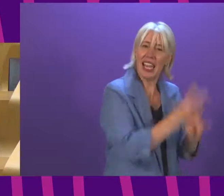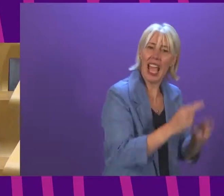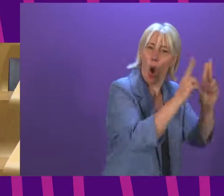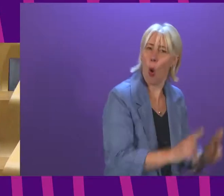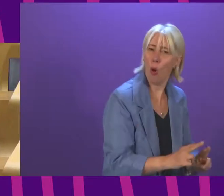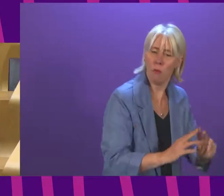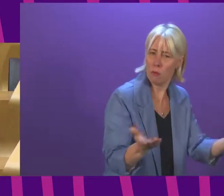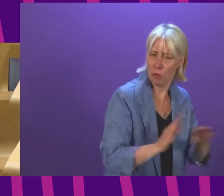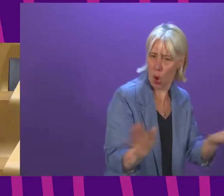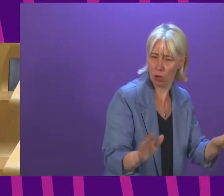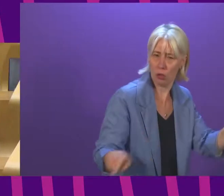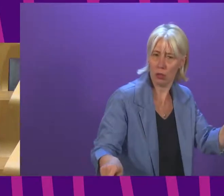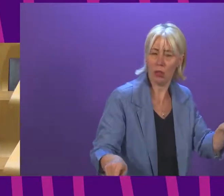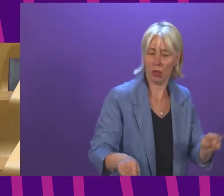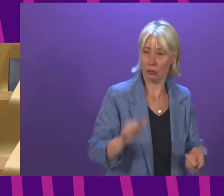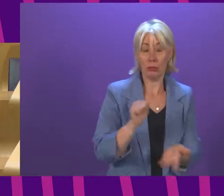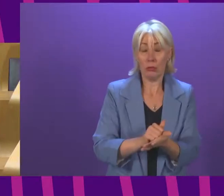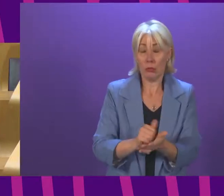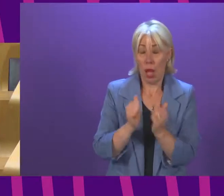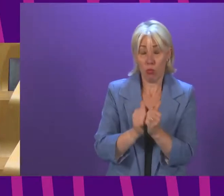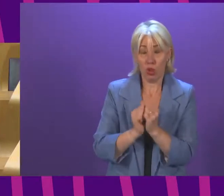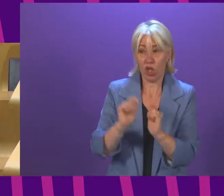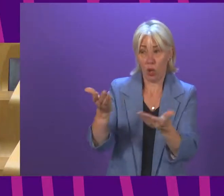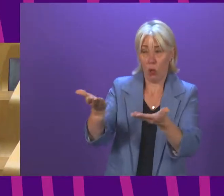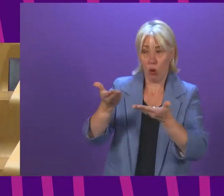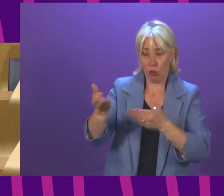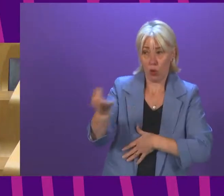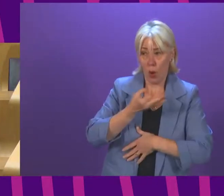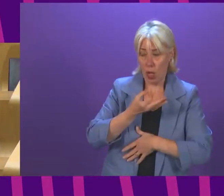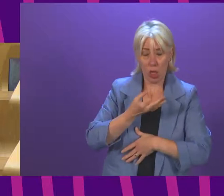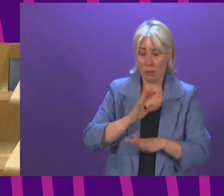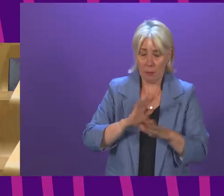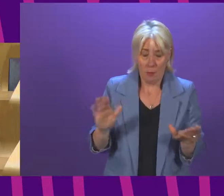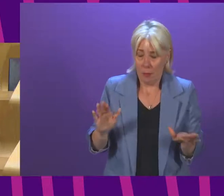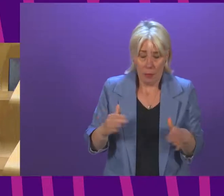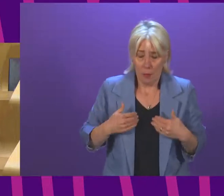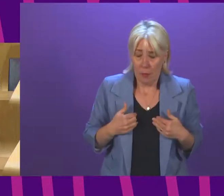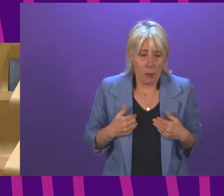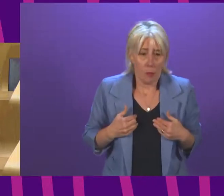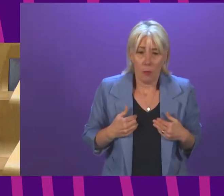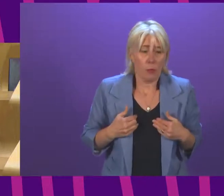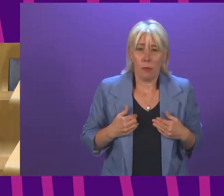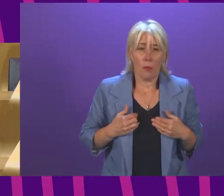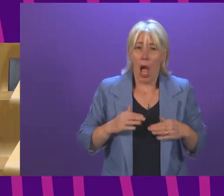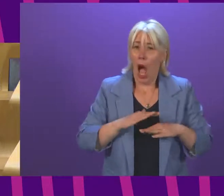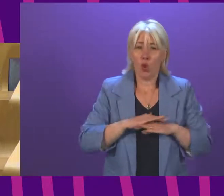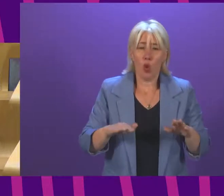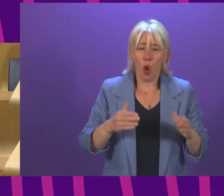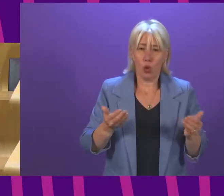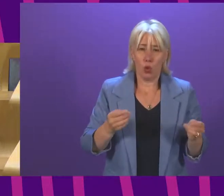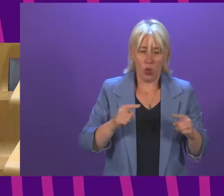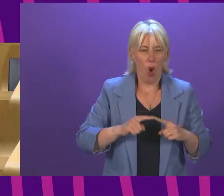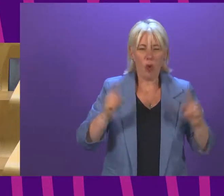that Mr Whittle puts to me and in no way do I seek or would seek to differentiate